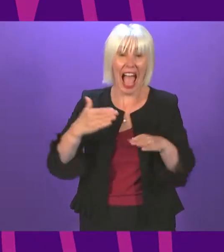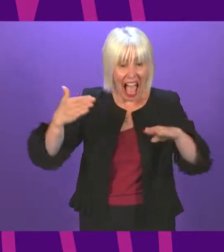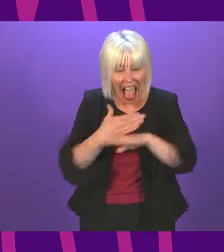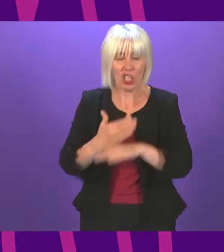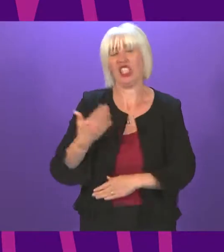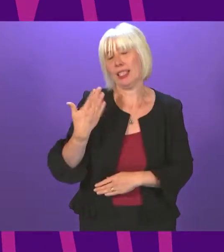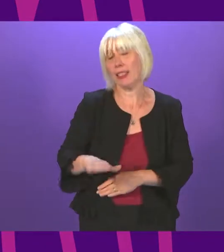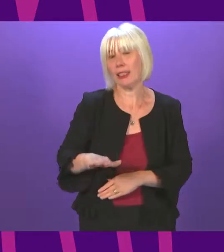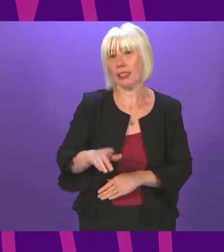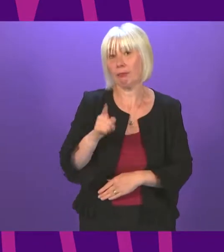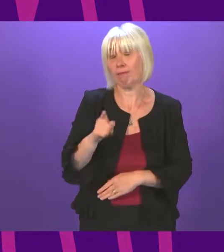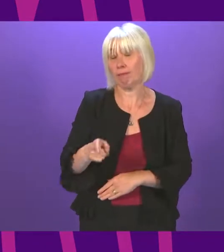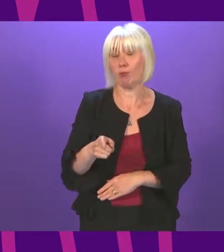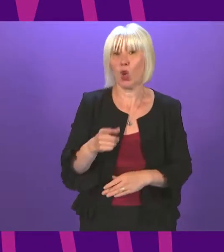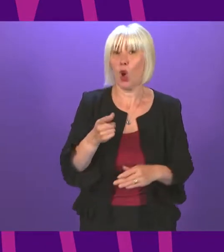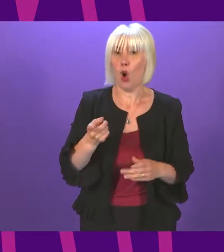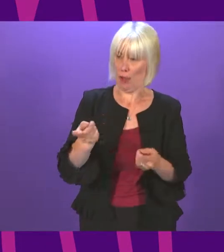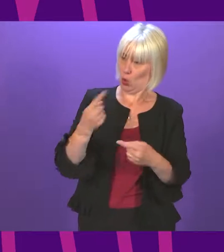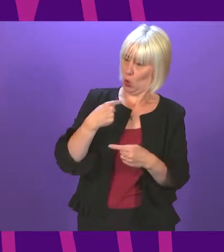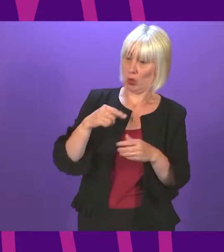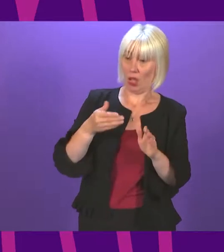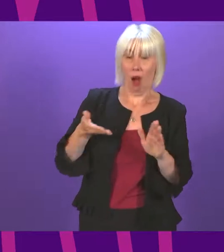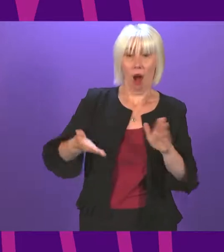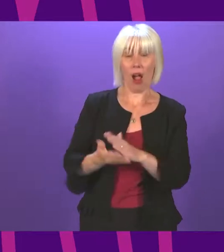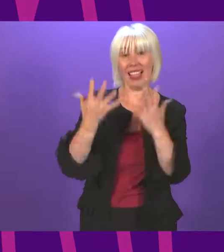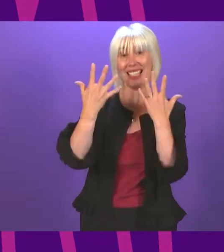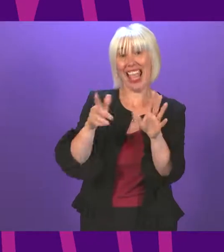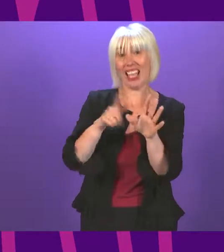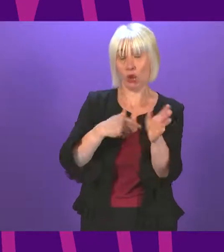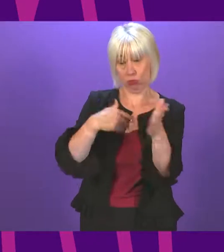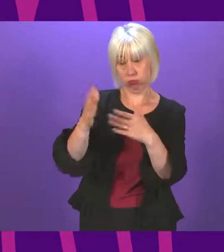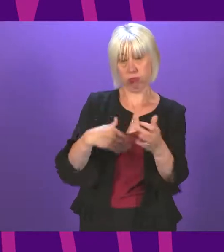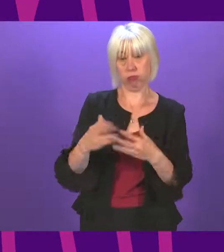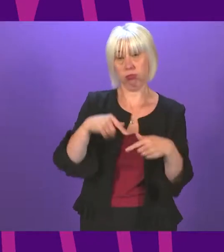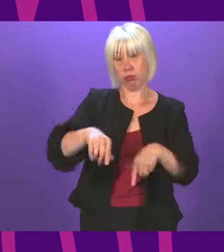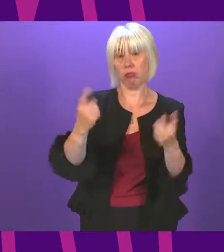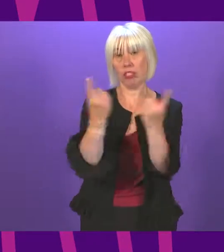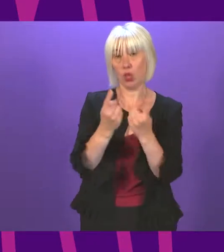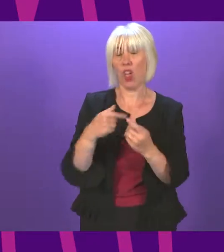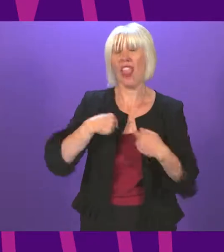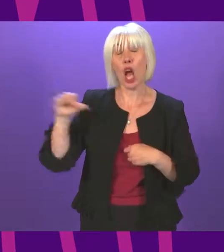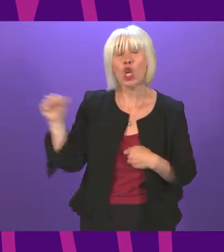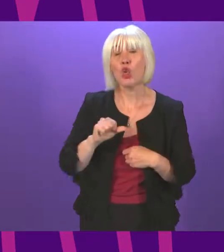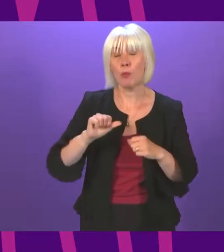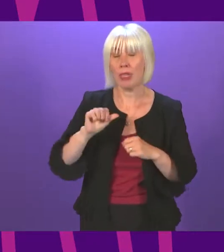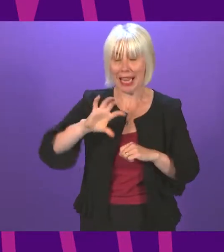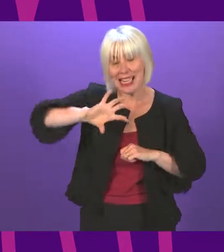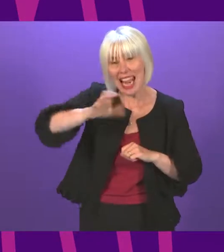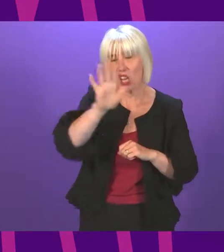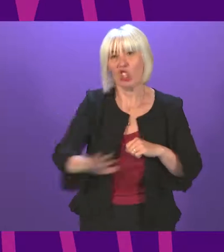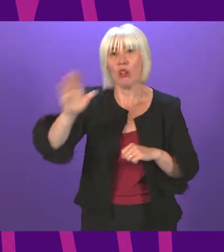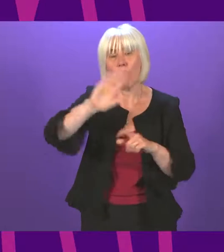emergency. We keep being told we have less than 10 years to confront it. Let's make that our national mission and priority.